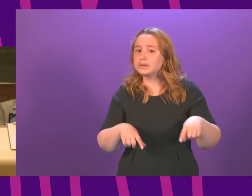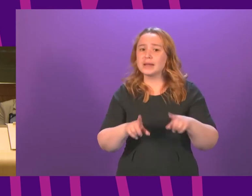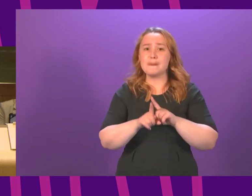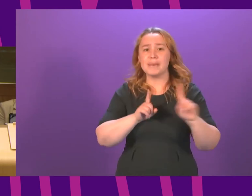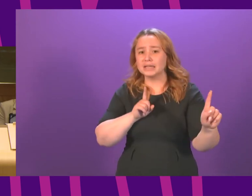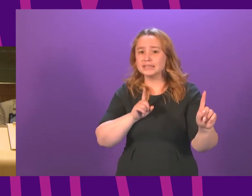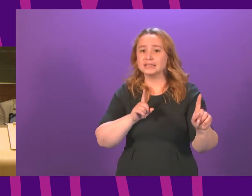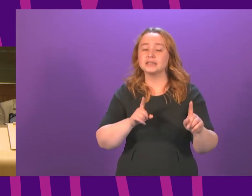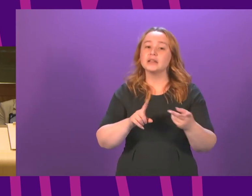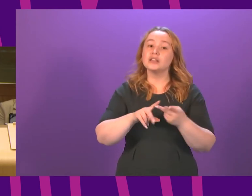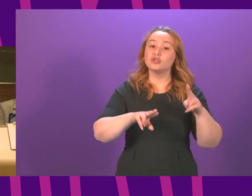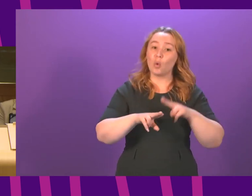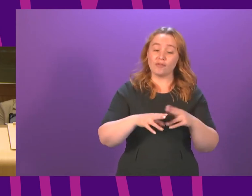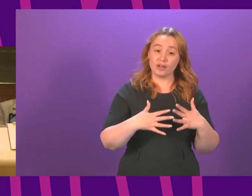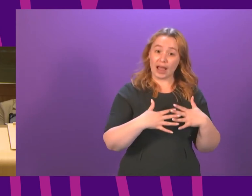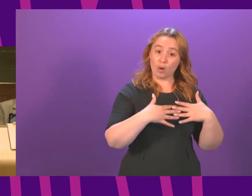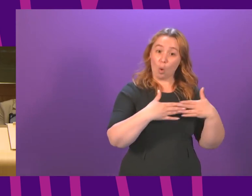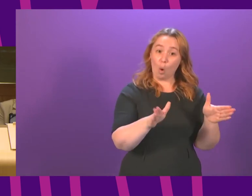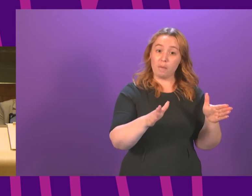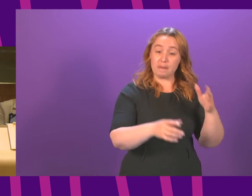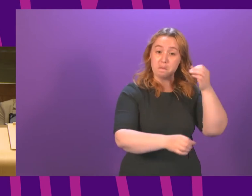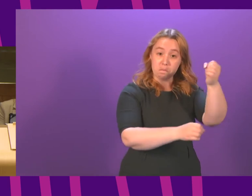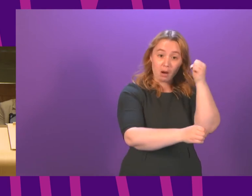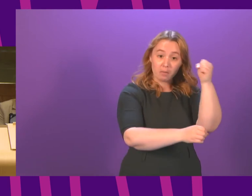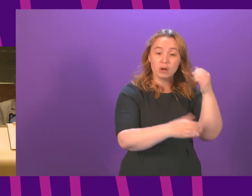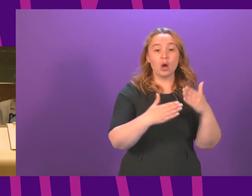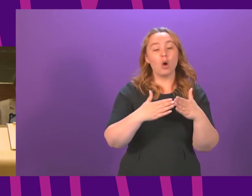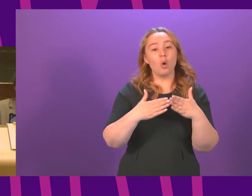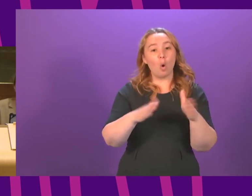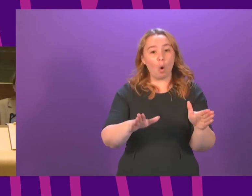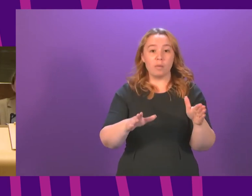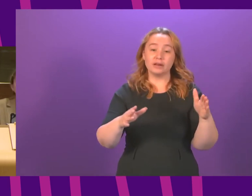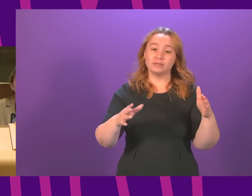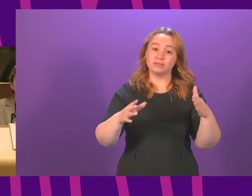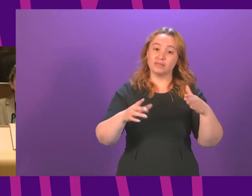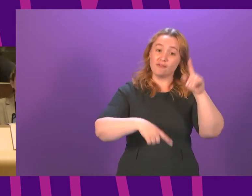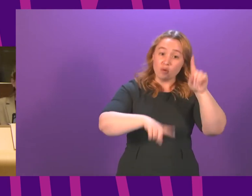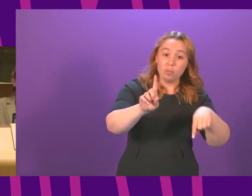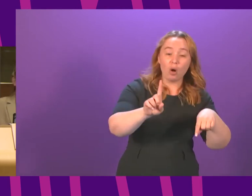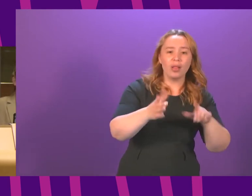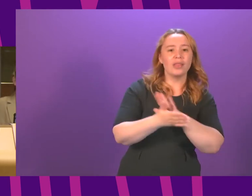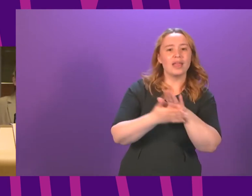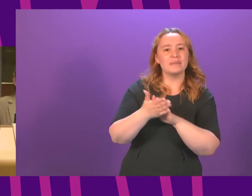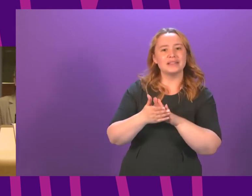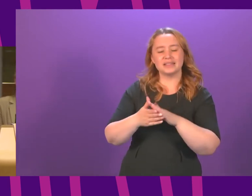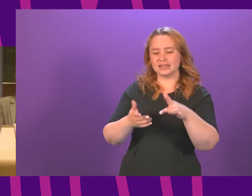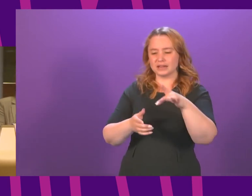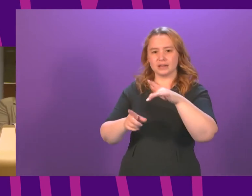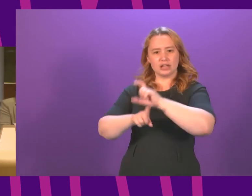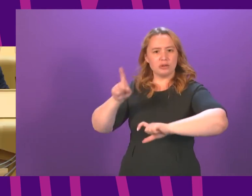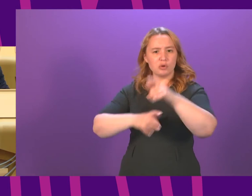open up pubs and football fan zones we should be restarting community services for adults with special needs